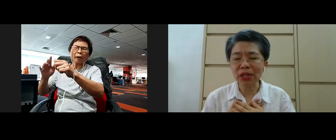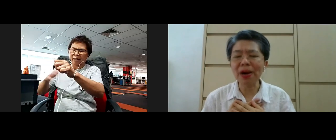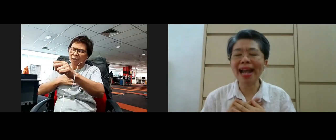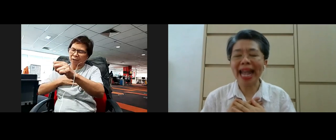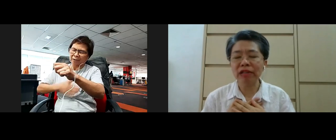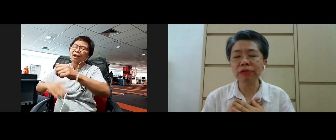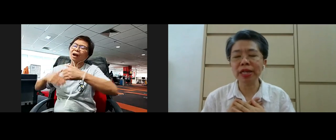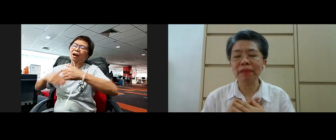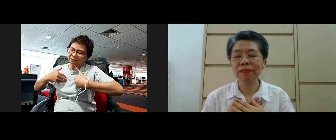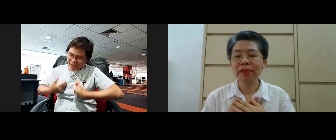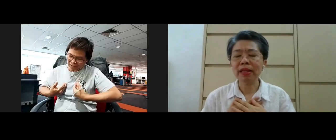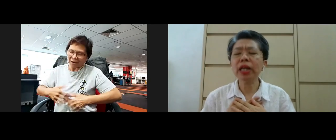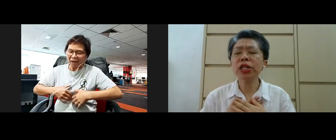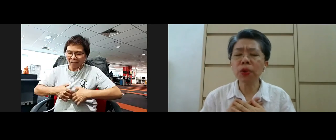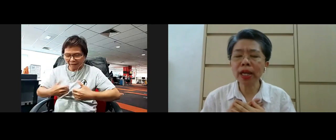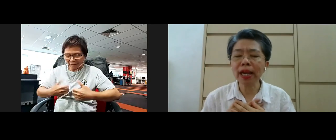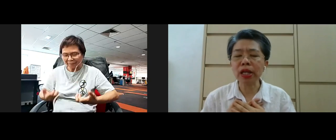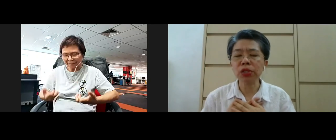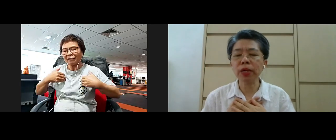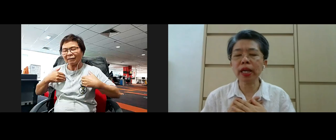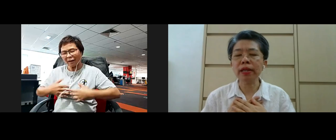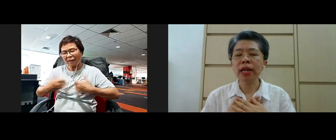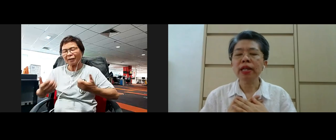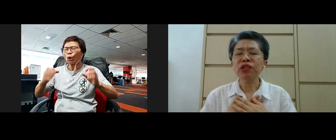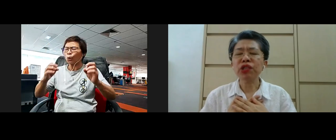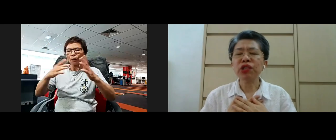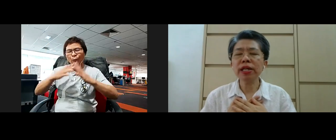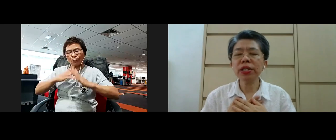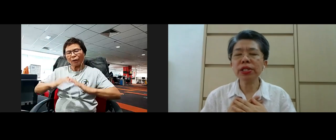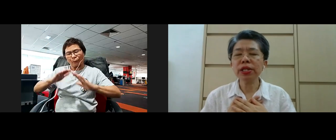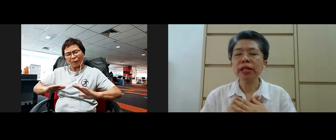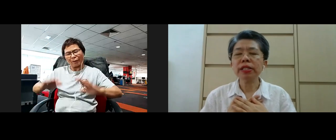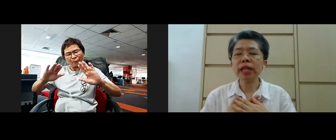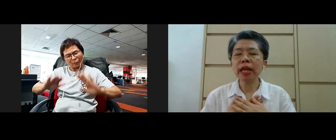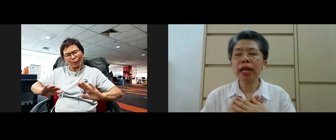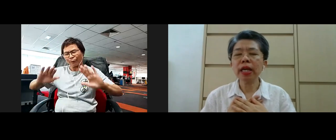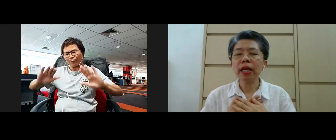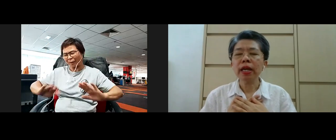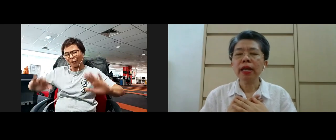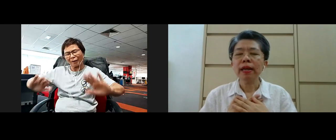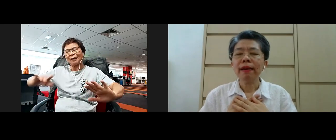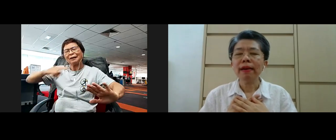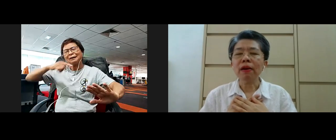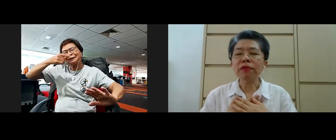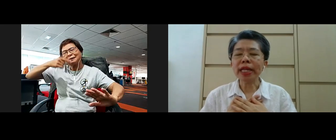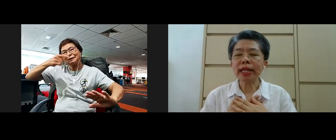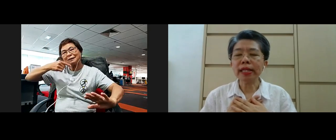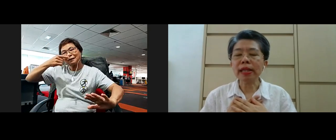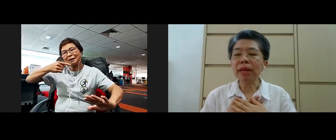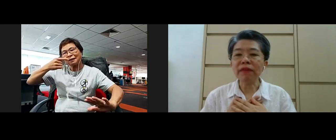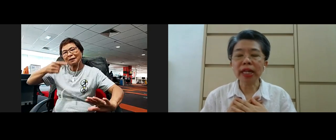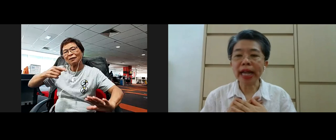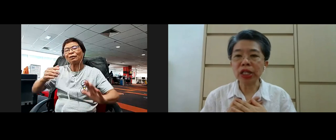tired you are angry yeah it's okay it's okay just say or